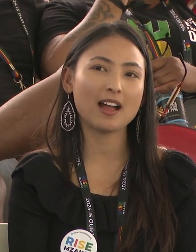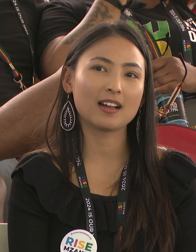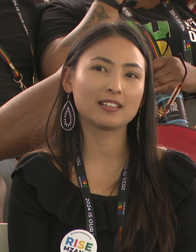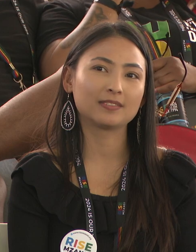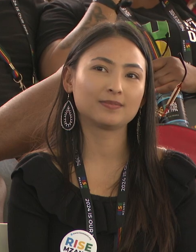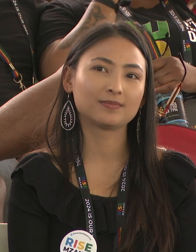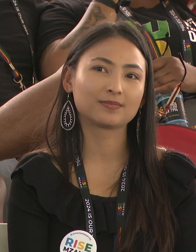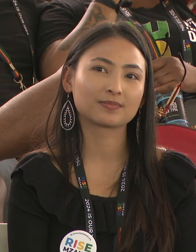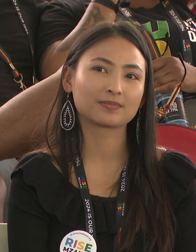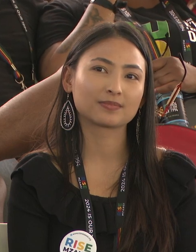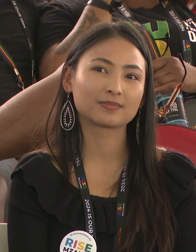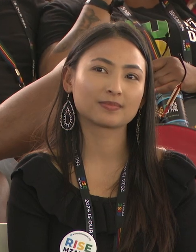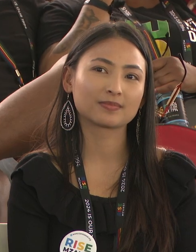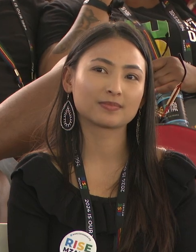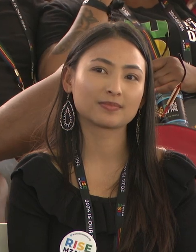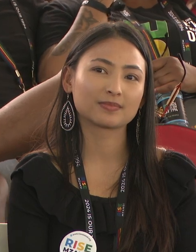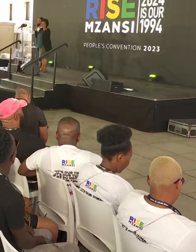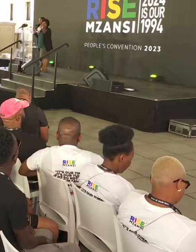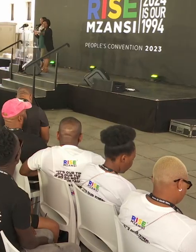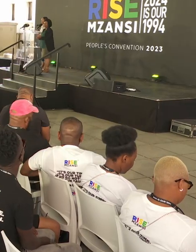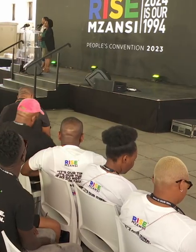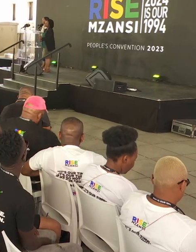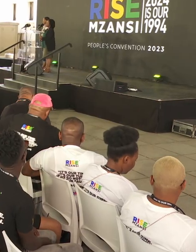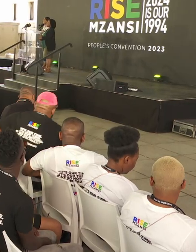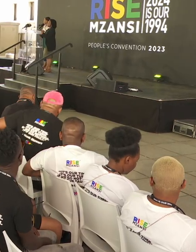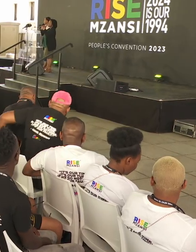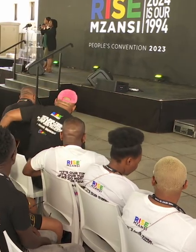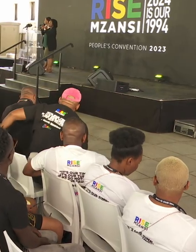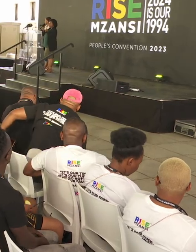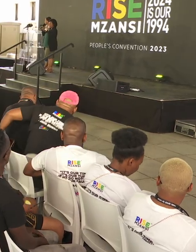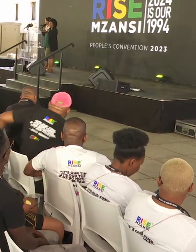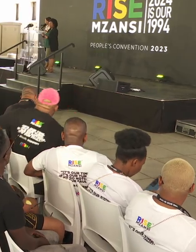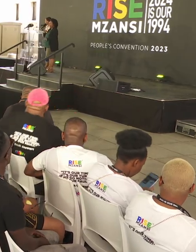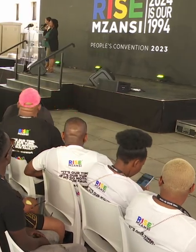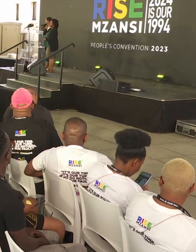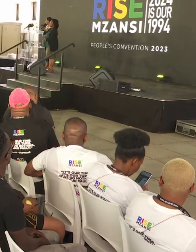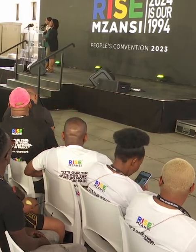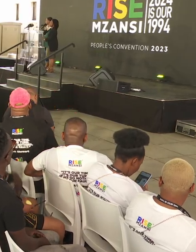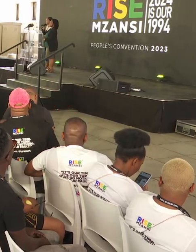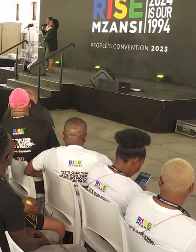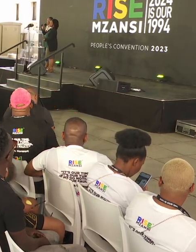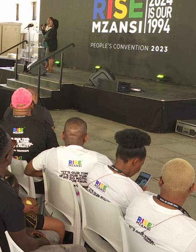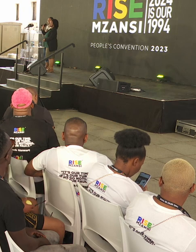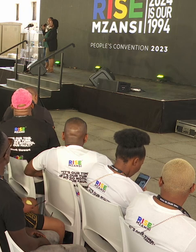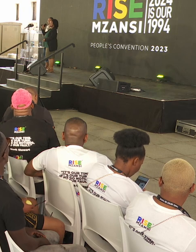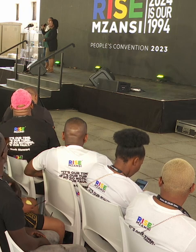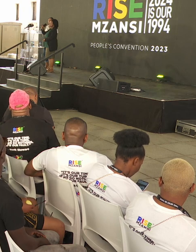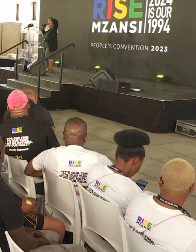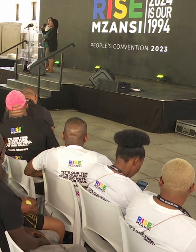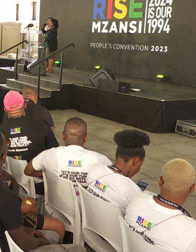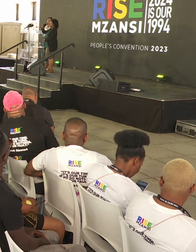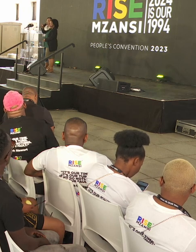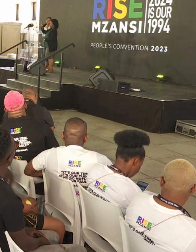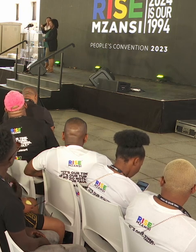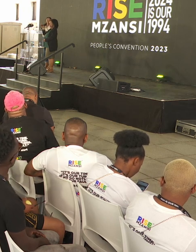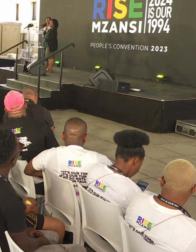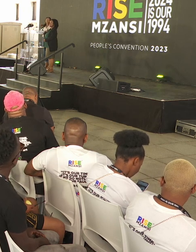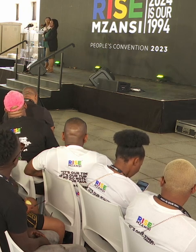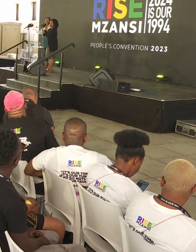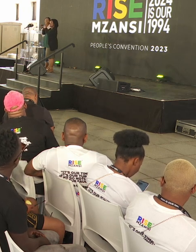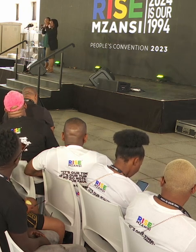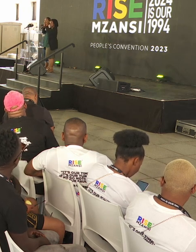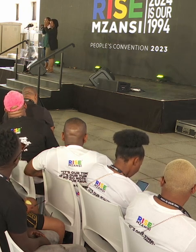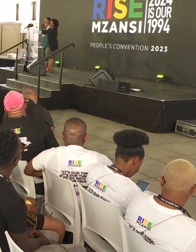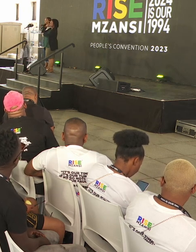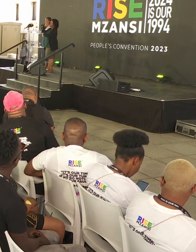Thank you so much. As introduced, my name is Standiwe Msomi. I serve as the national spokesperson of